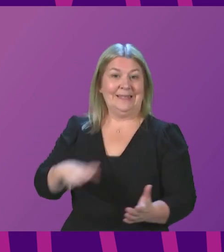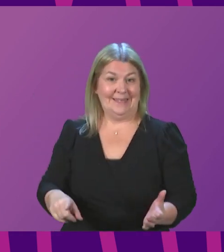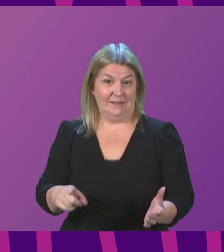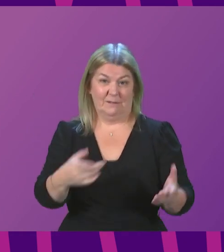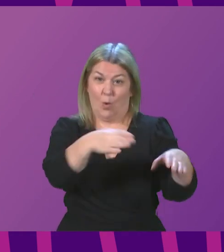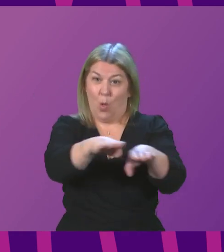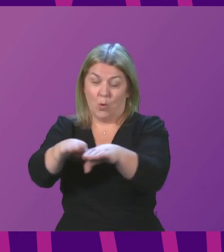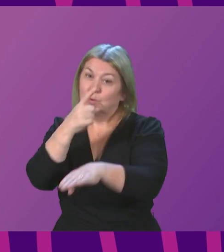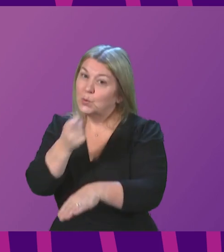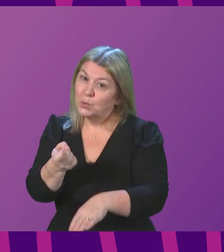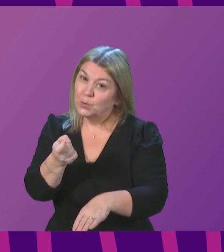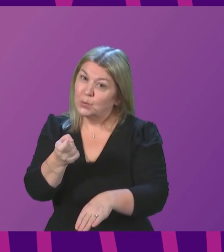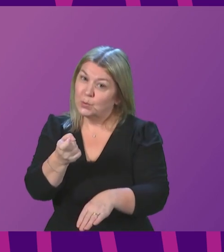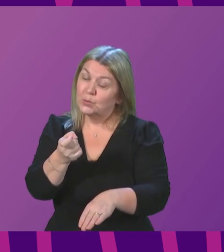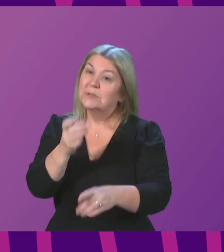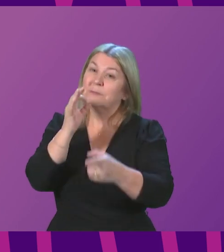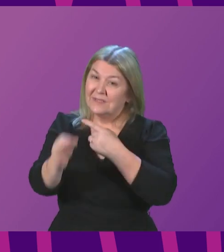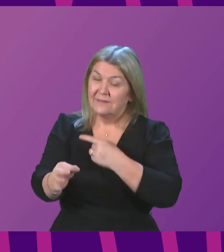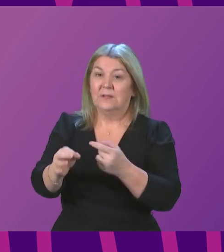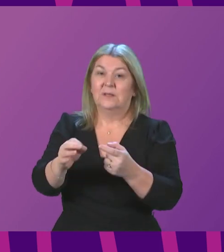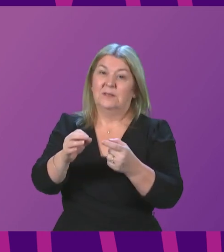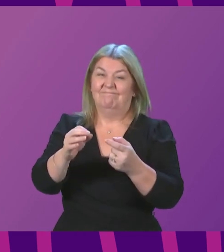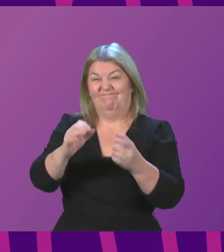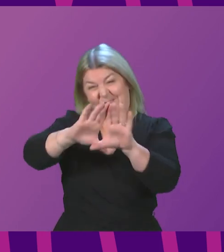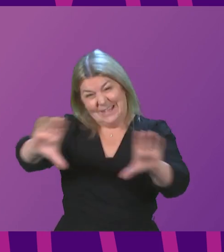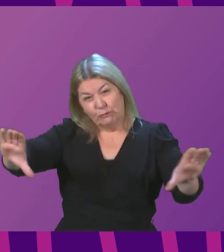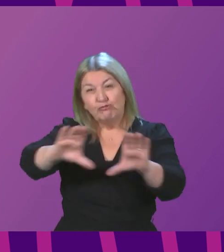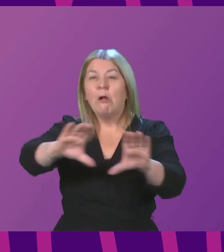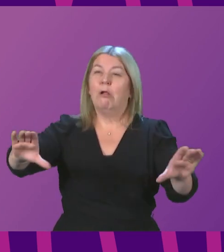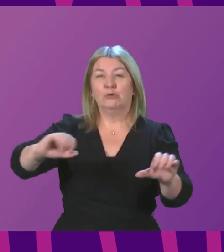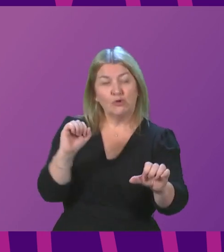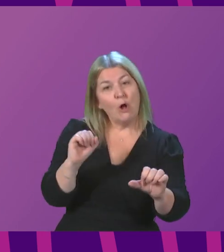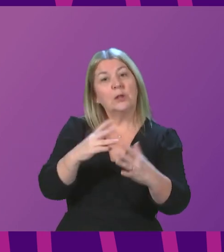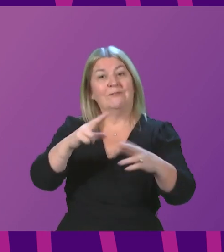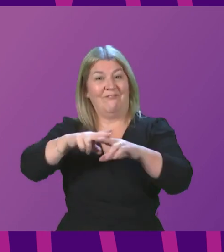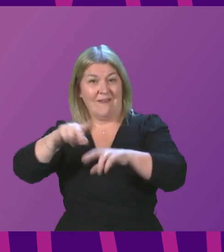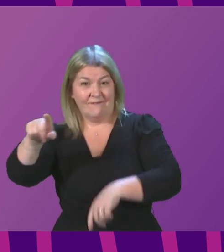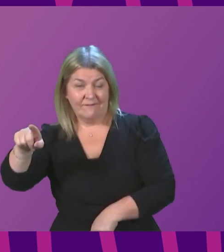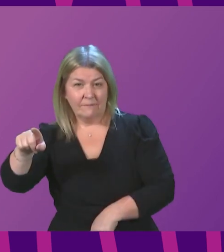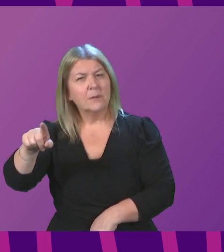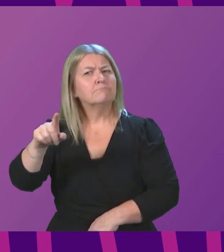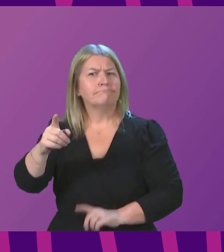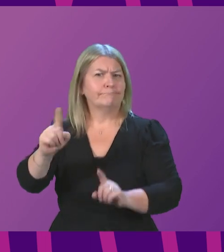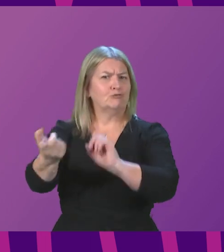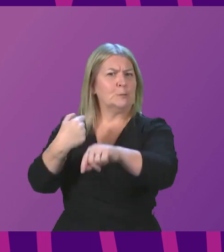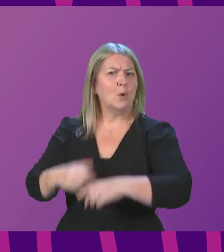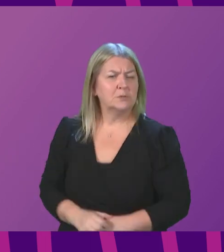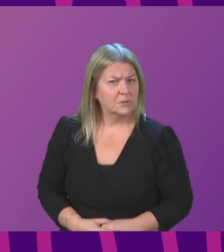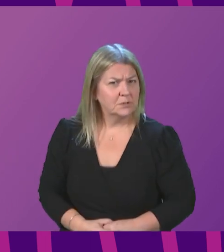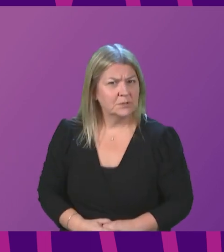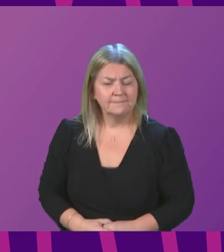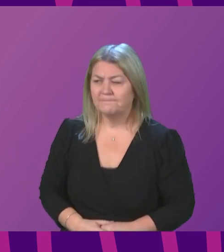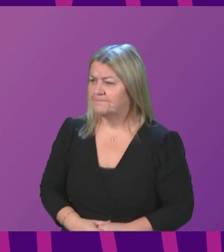facing closure, including those in Mid-Scotland and Fife. Can I ask what the urgent response will be from the Scottish Government? First Minister. The Scottish Government will